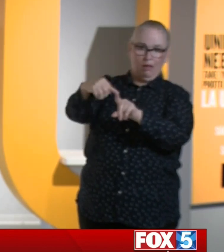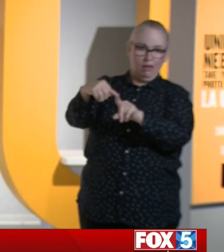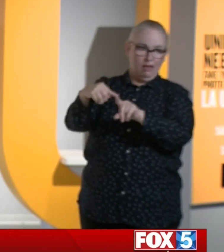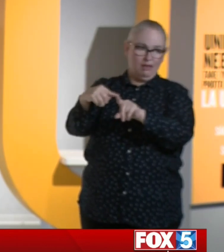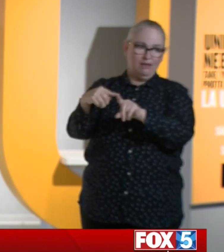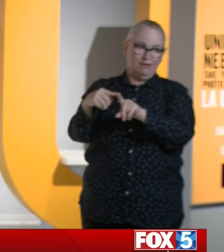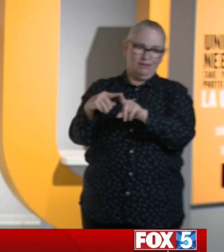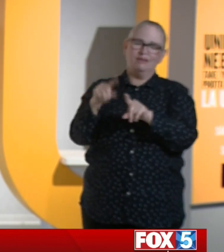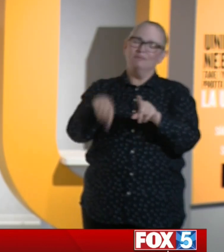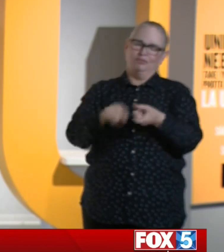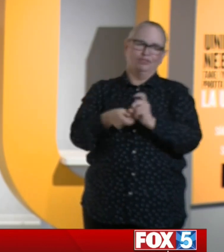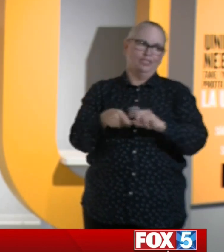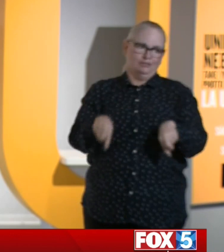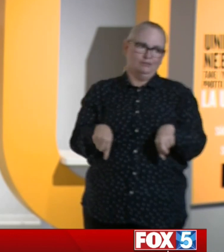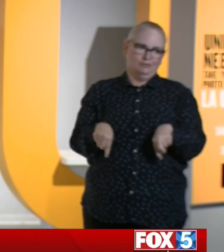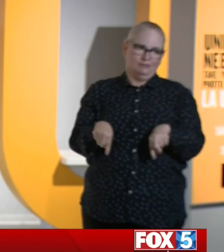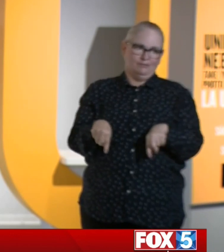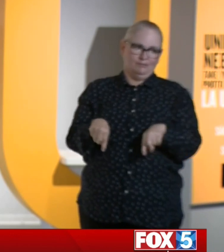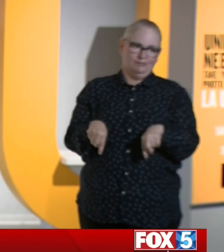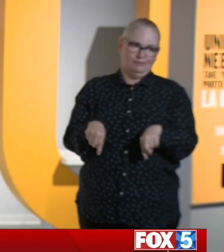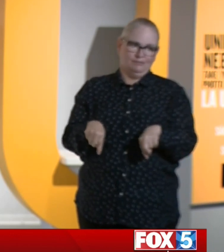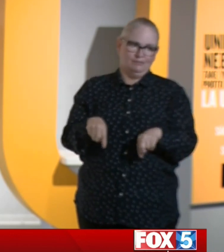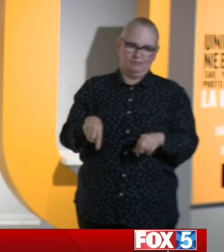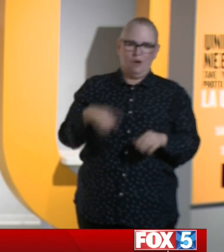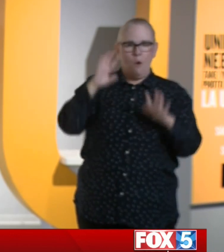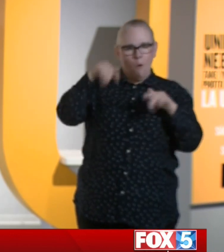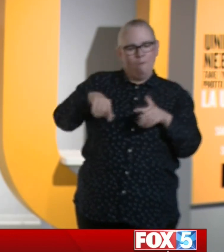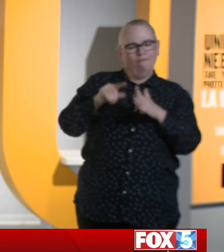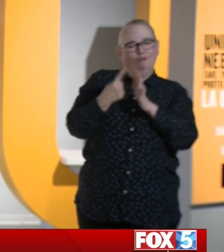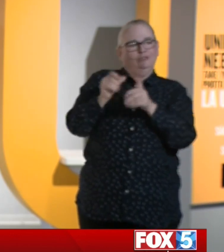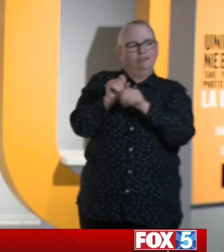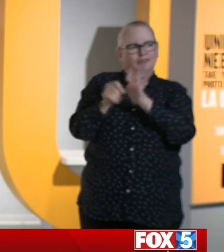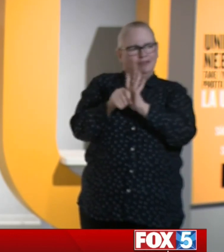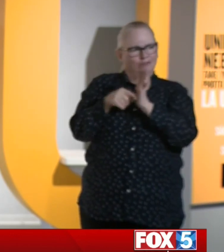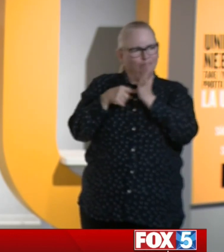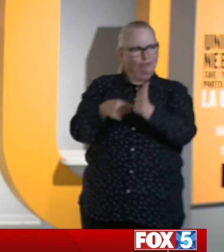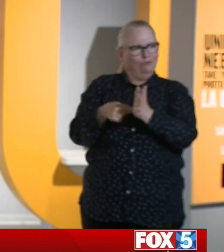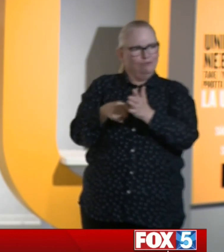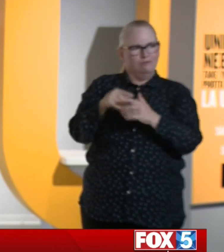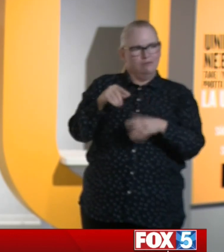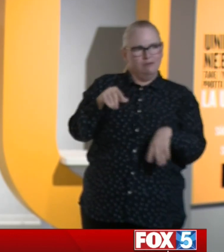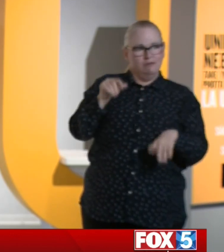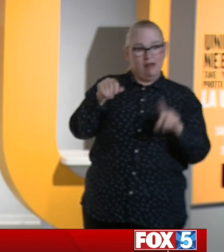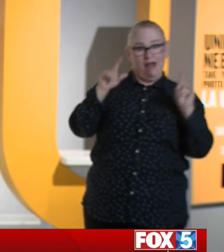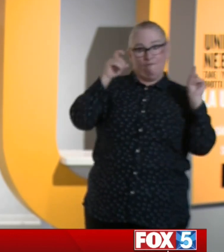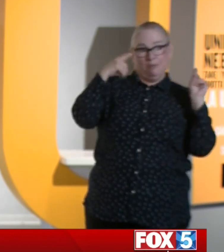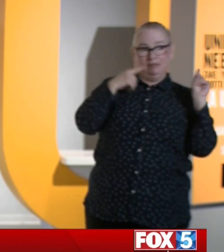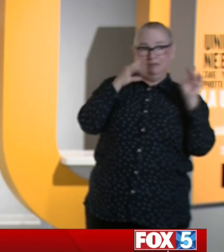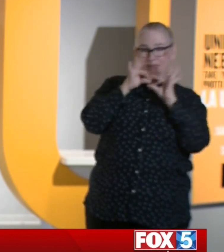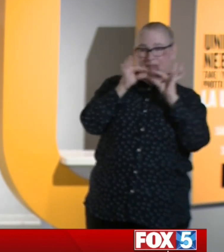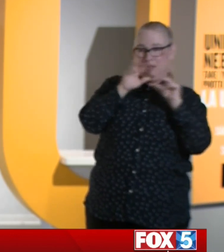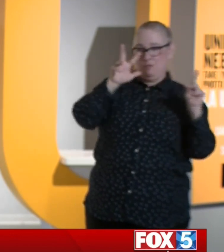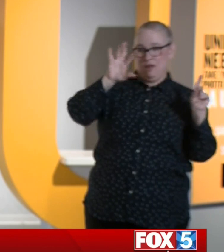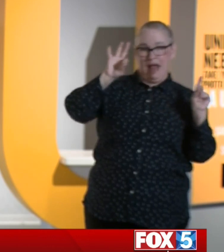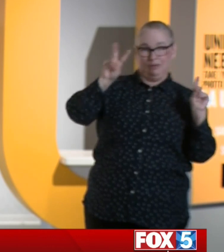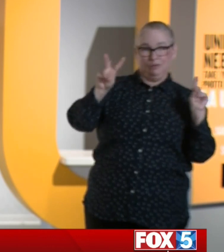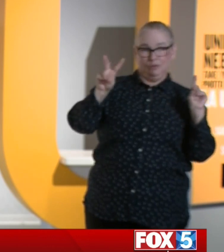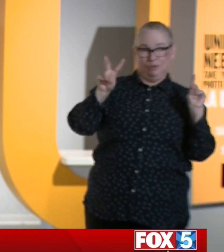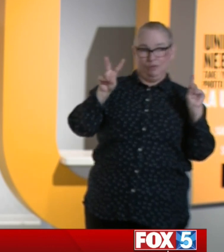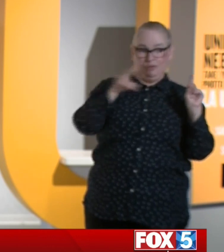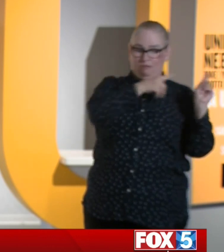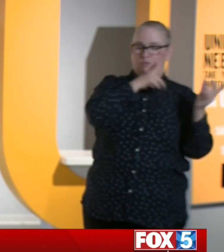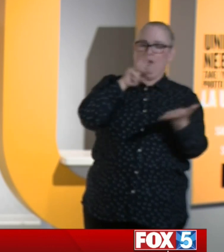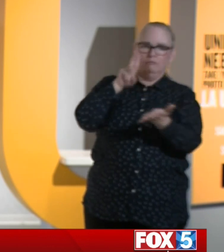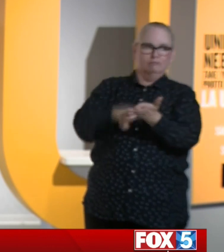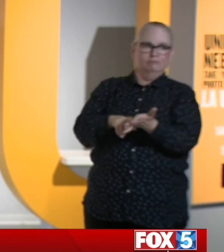will come first, and so goes the nation 392. Governor mentioned it. He signed one of the country's most